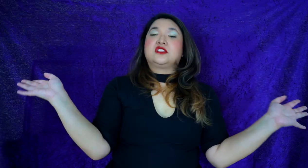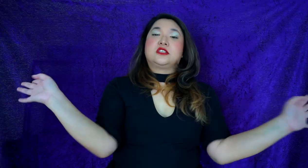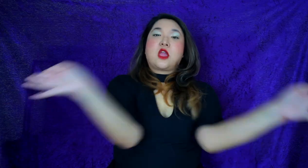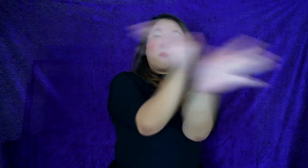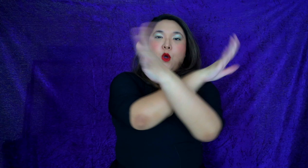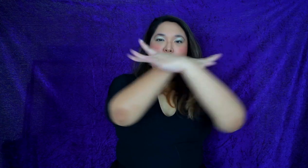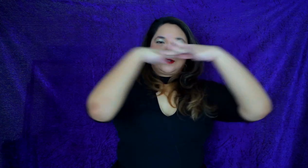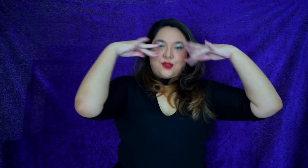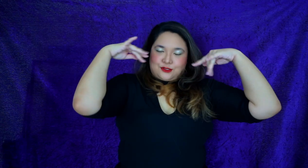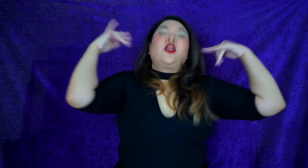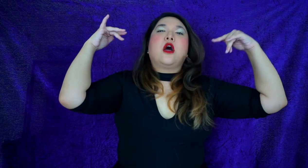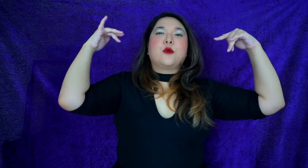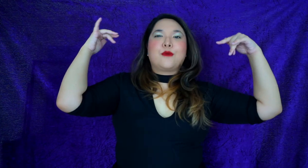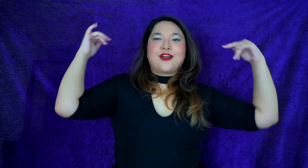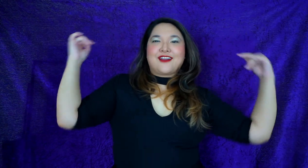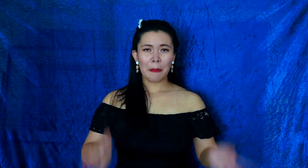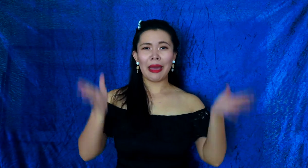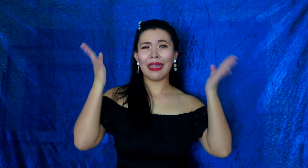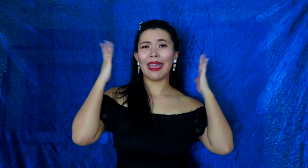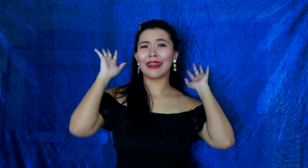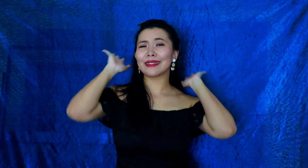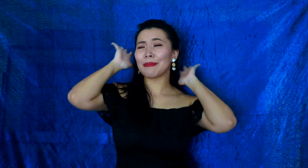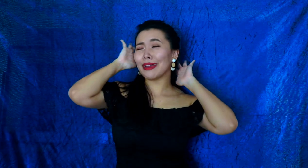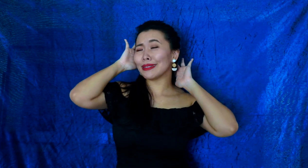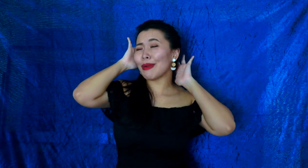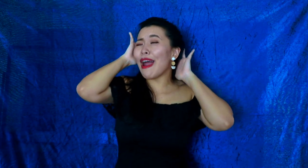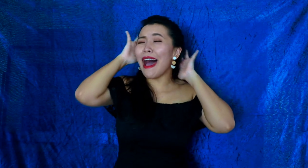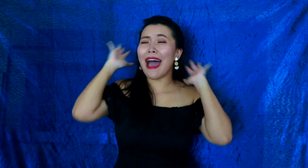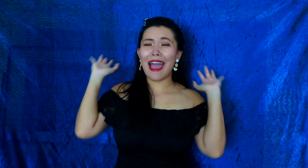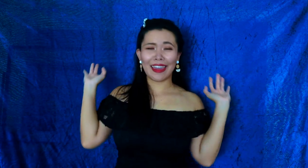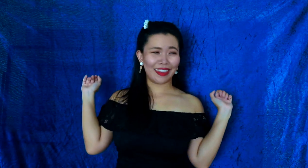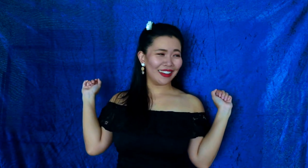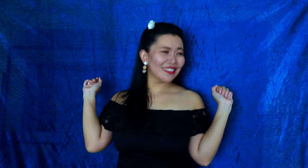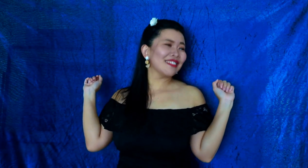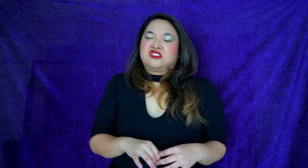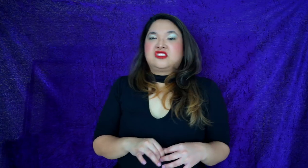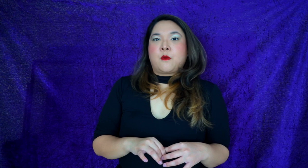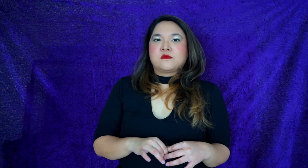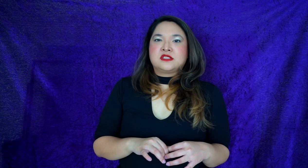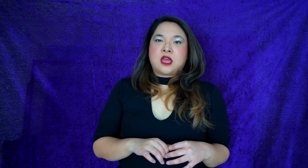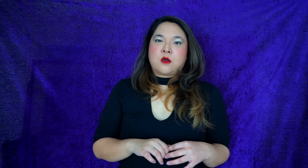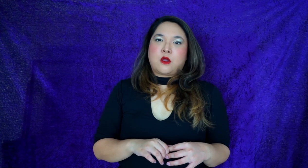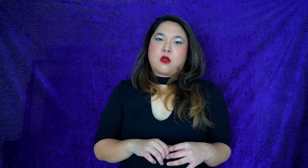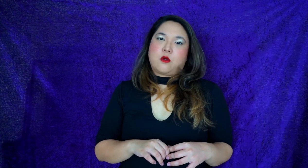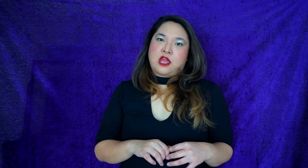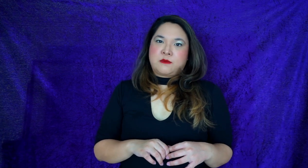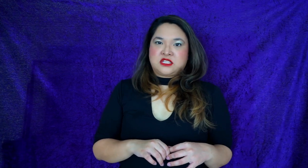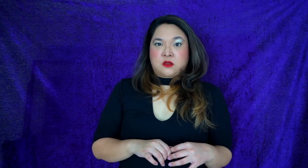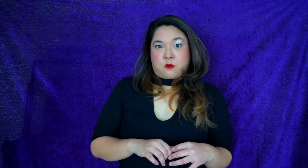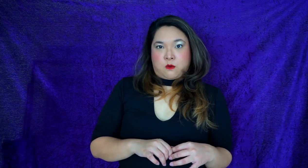cheekbones are shorter My hair is much more high So jump down a rabbit hole